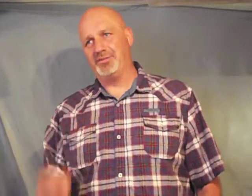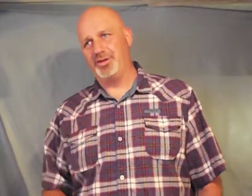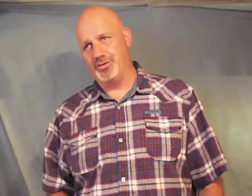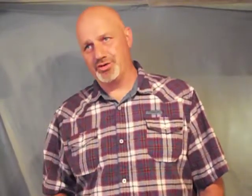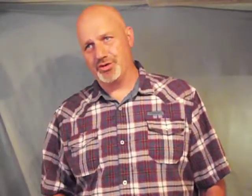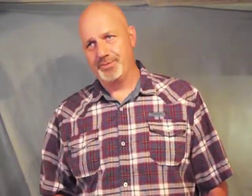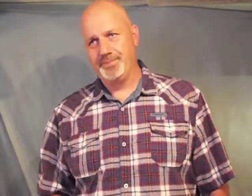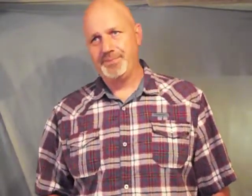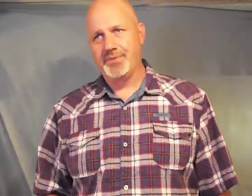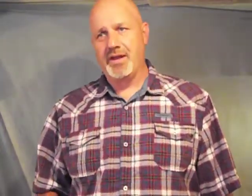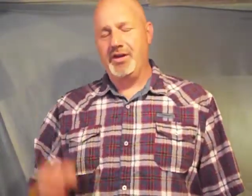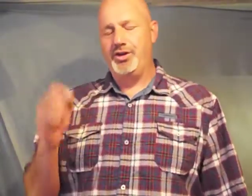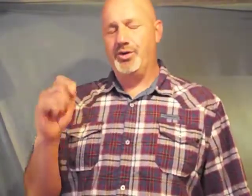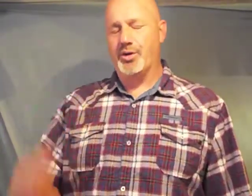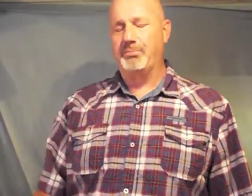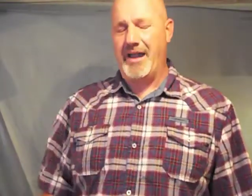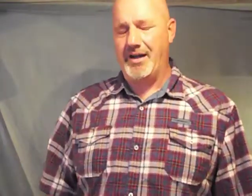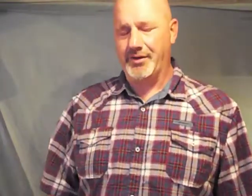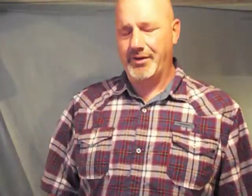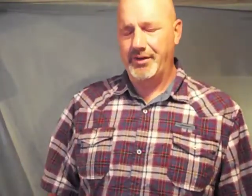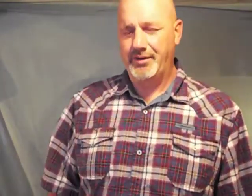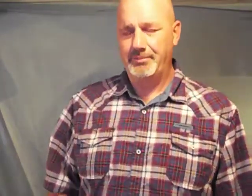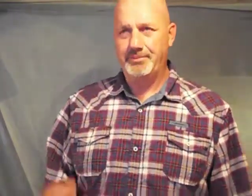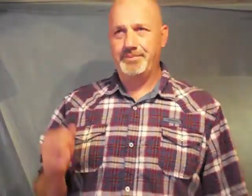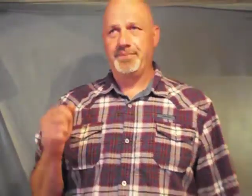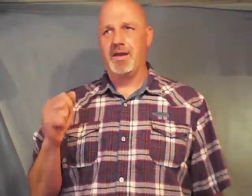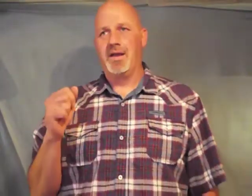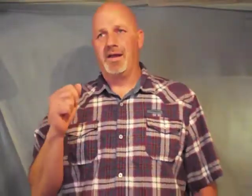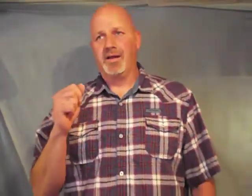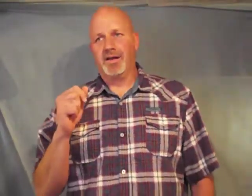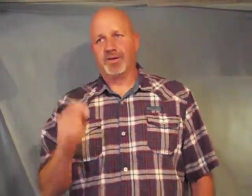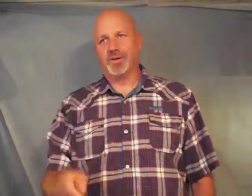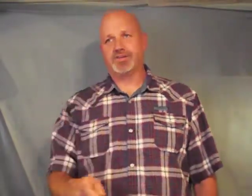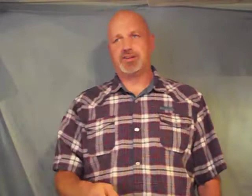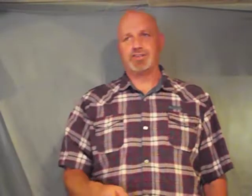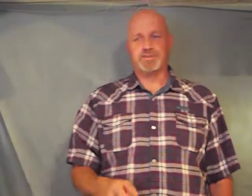future you are bound court systems